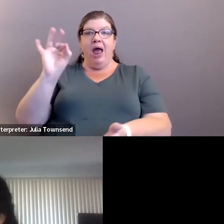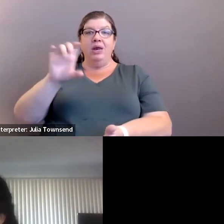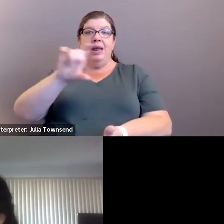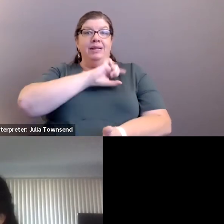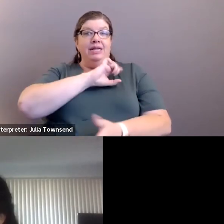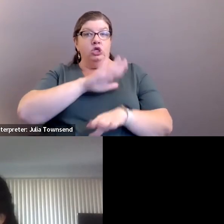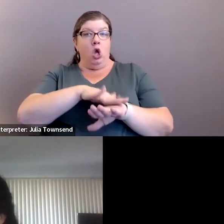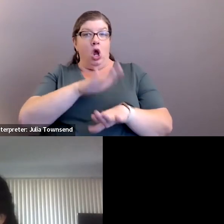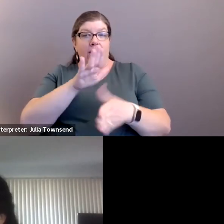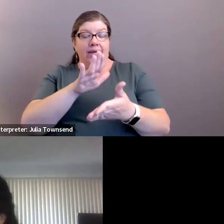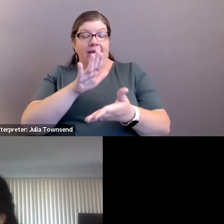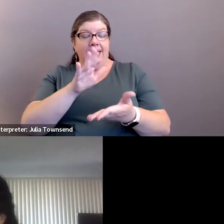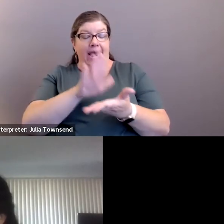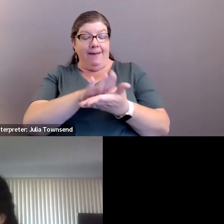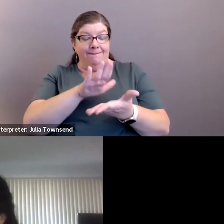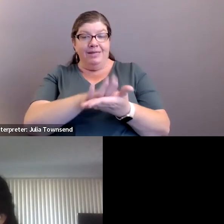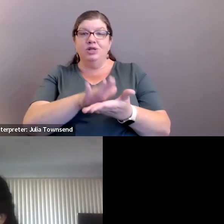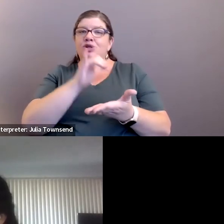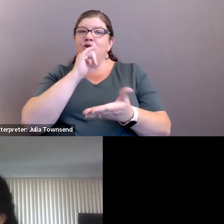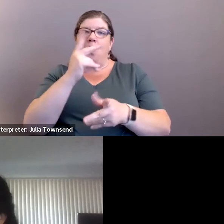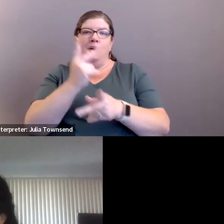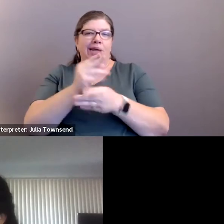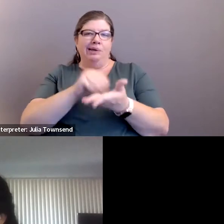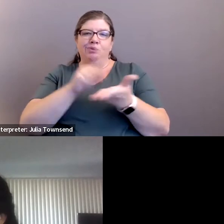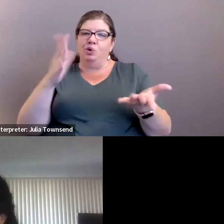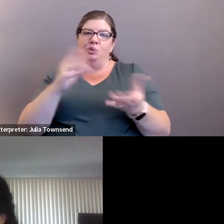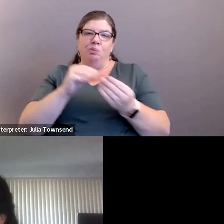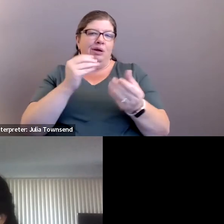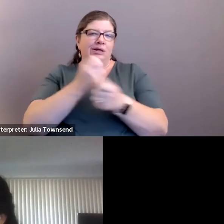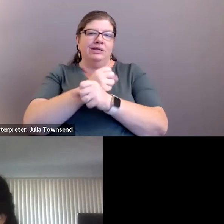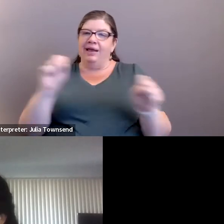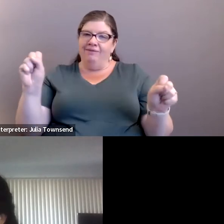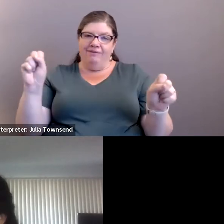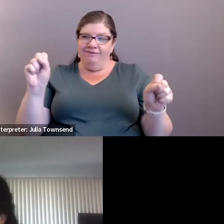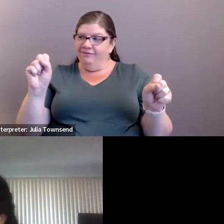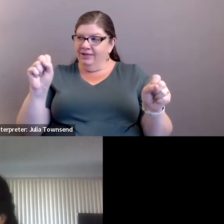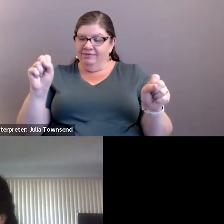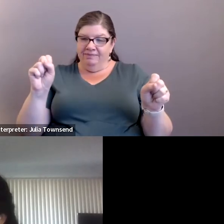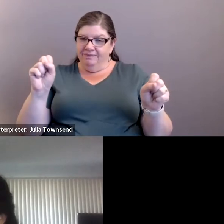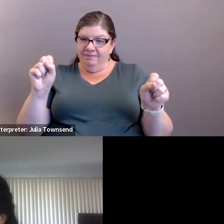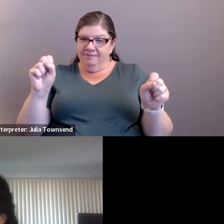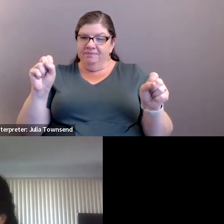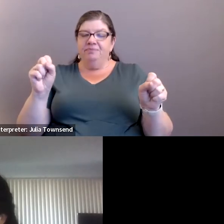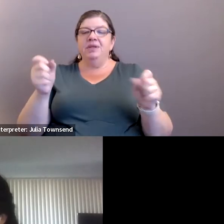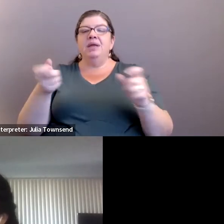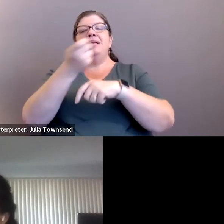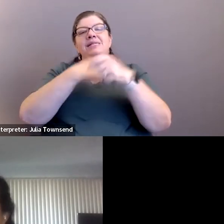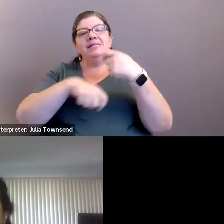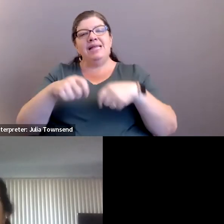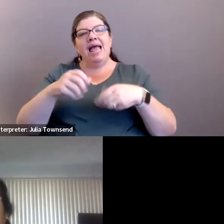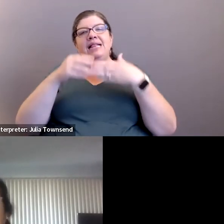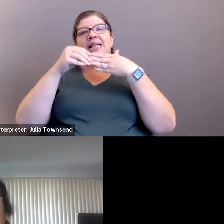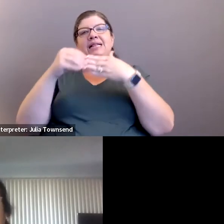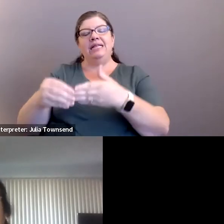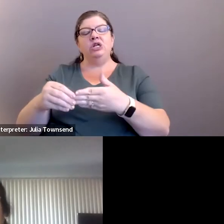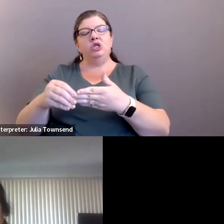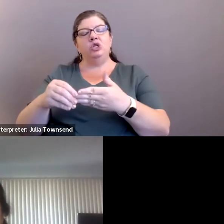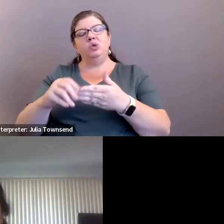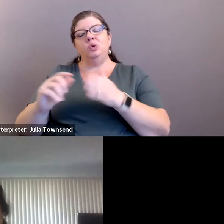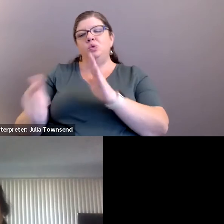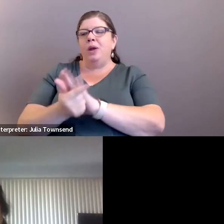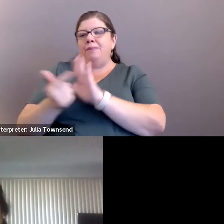police on campus do not actually keep students safer, but instead lead to criminalization